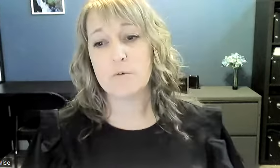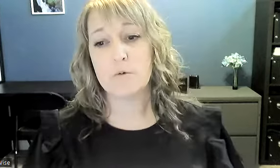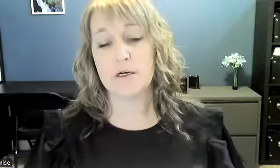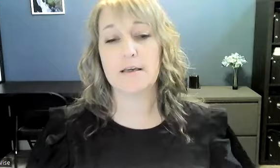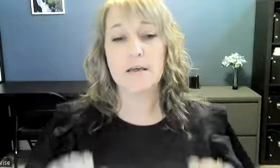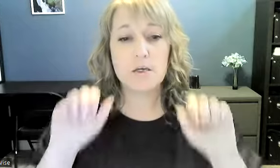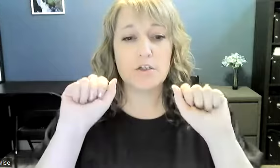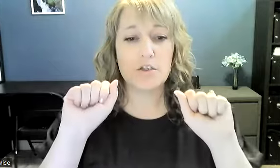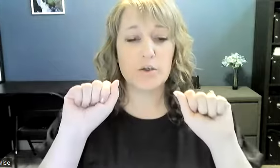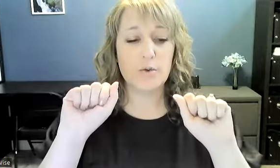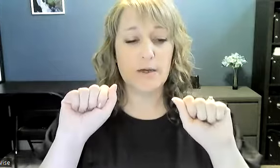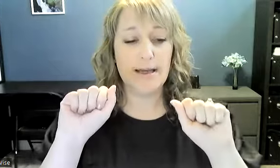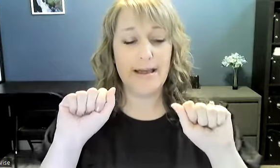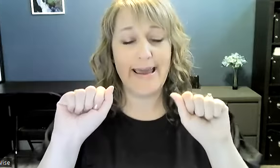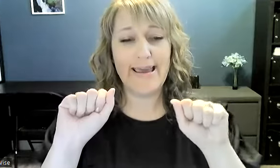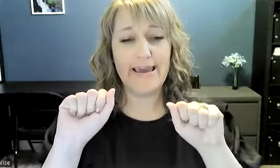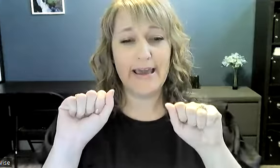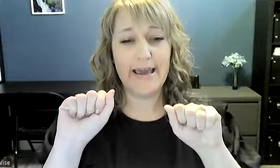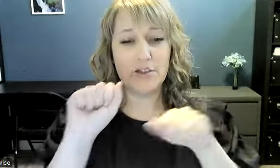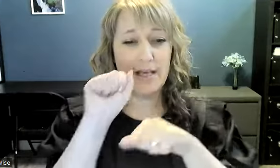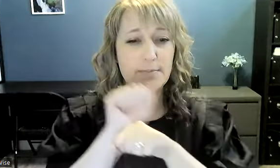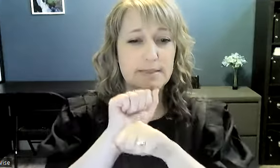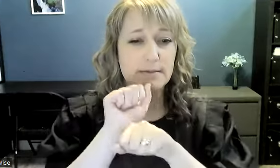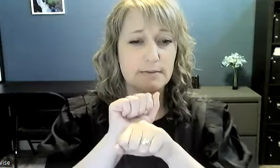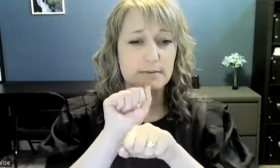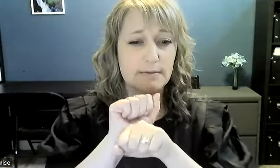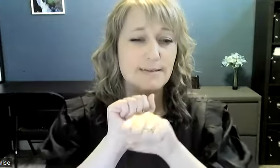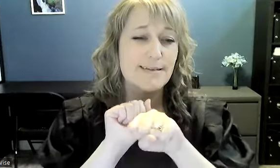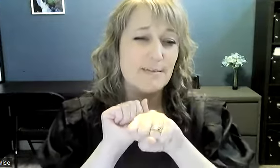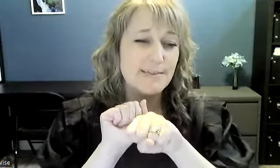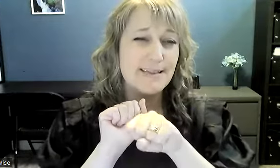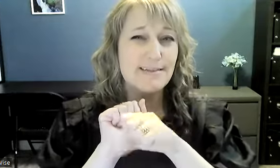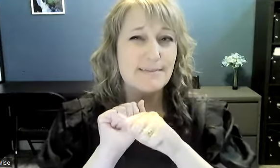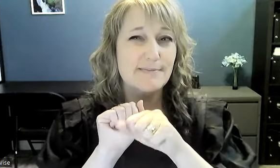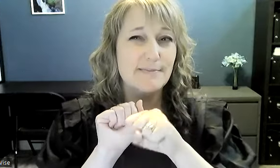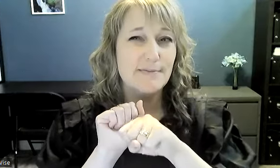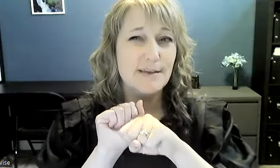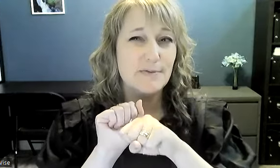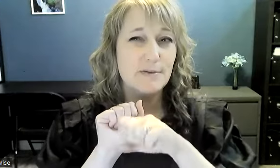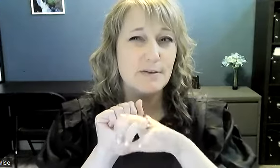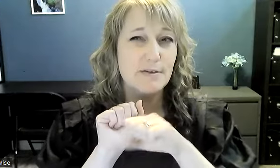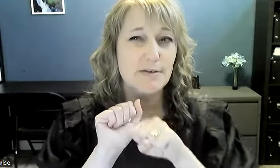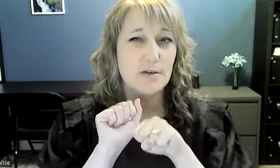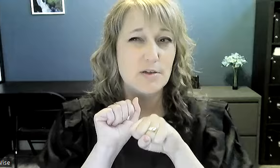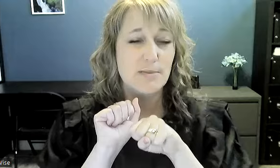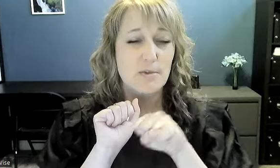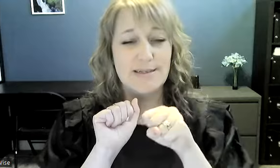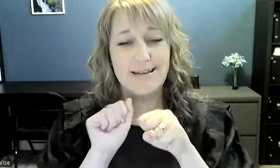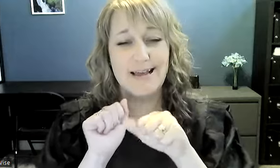work two a hand shapes sometimes the left the non-dominant one is an